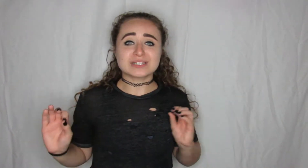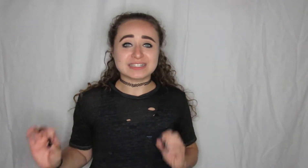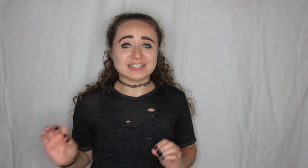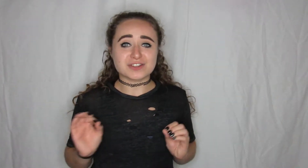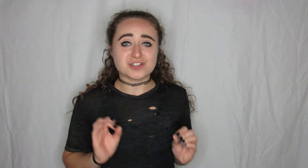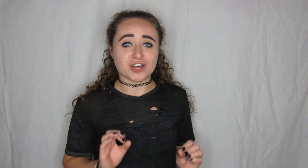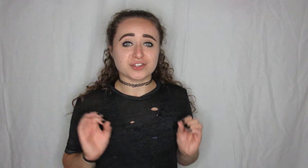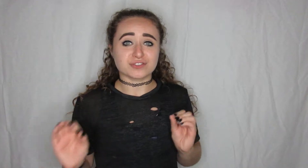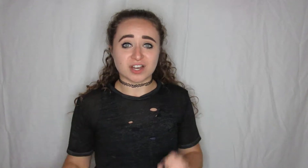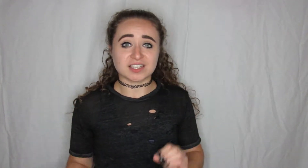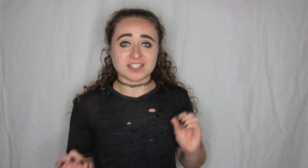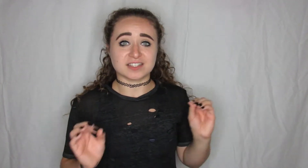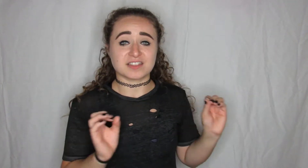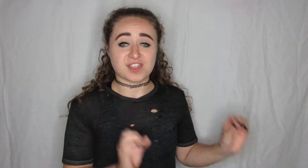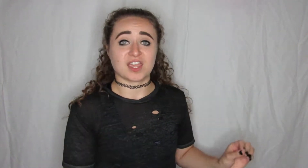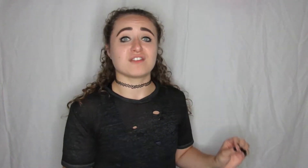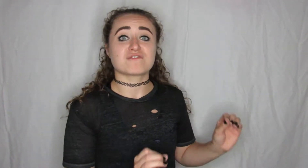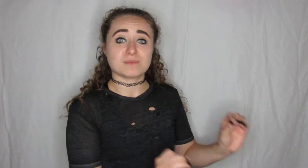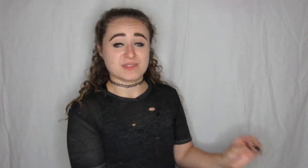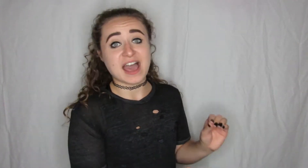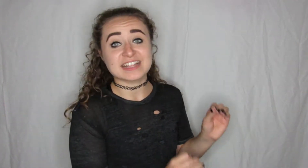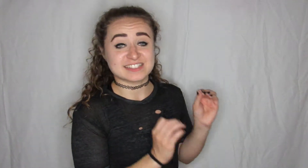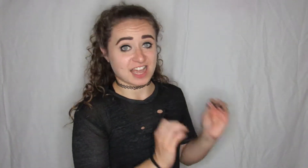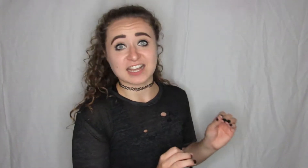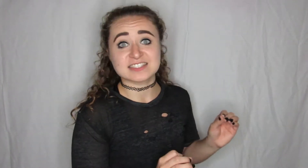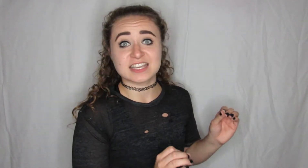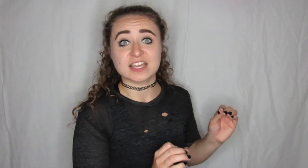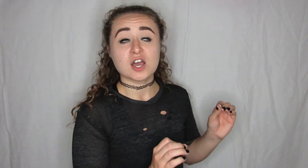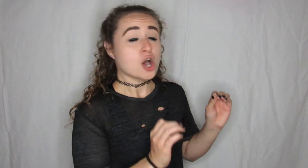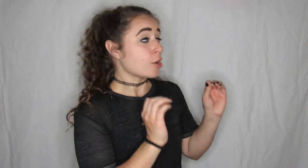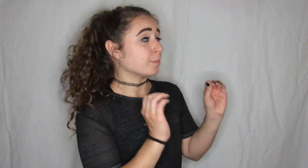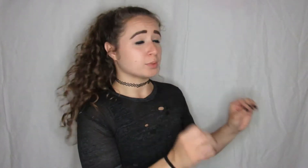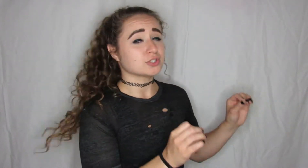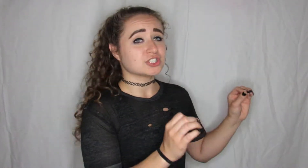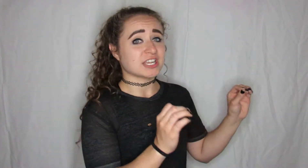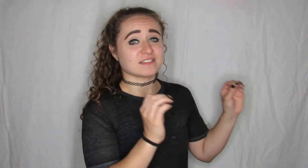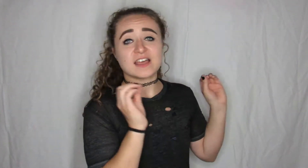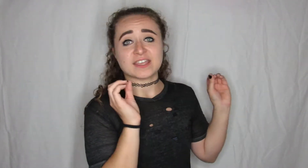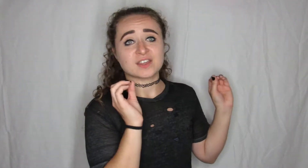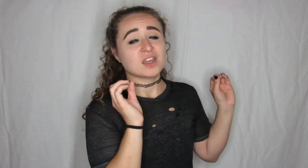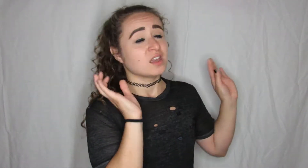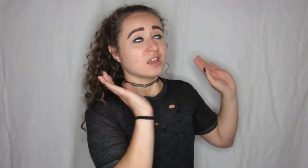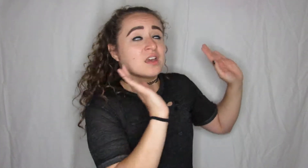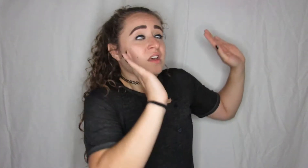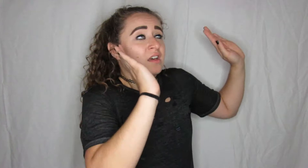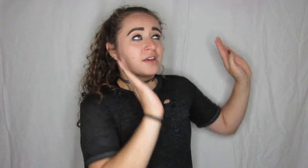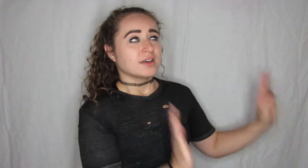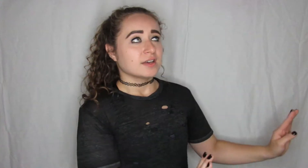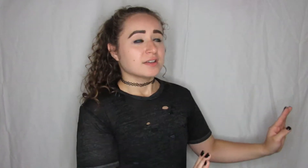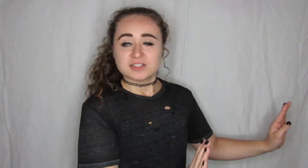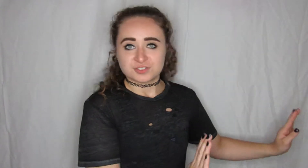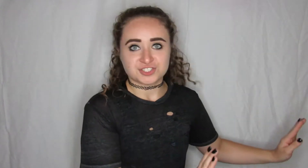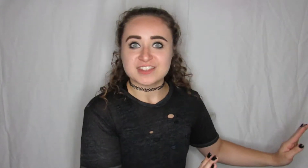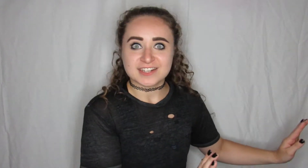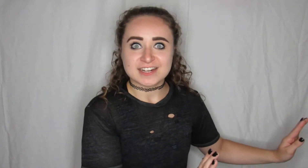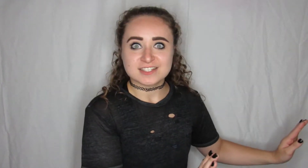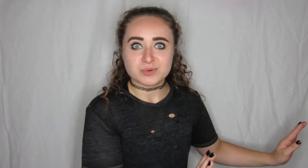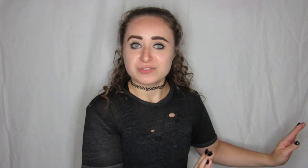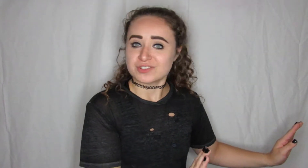relive another fucking thing from that toxic bullshit like shit that I had to deal with for